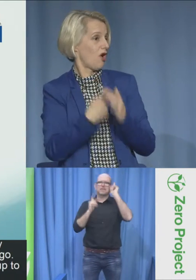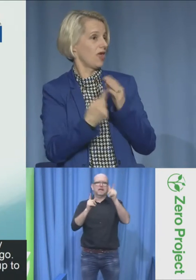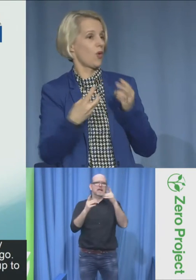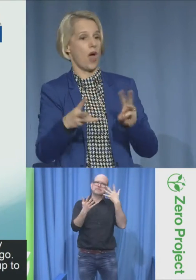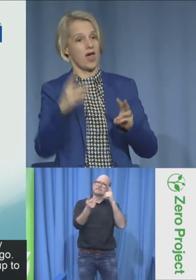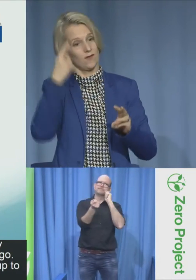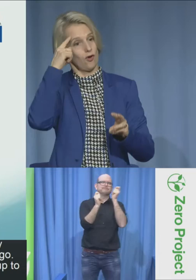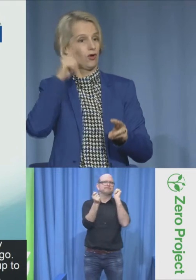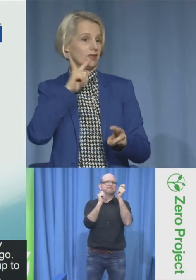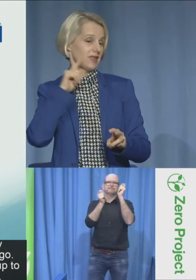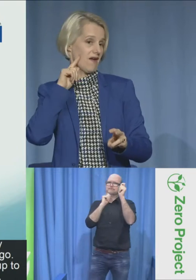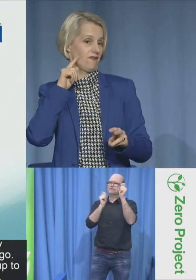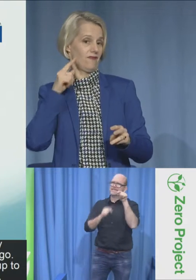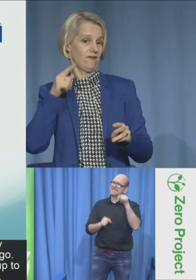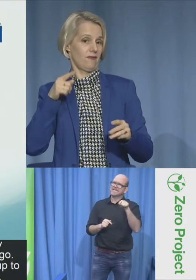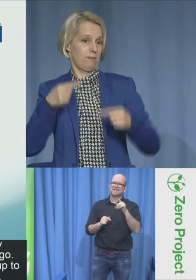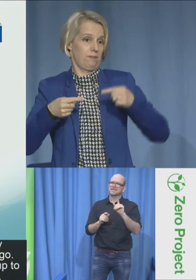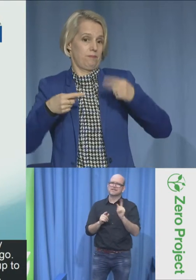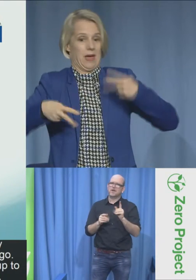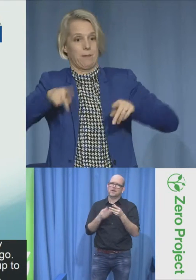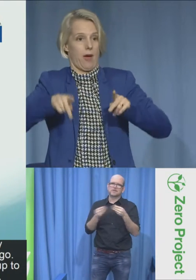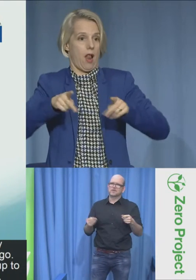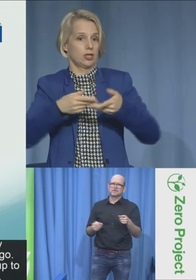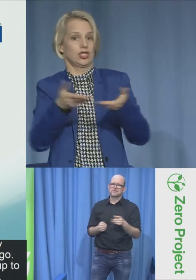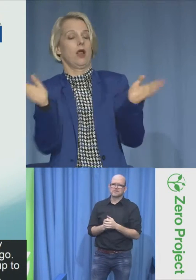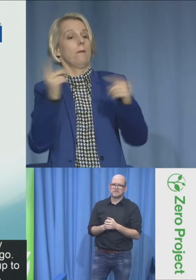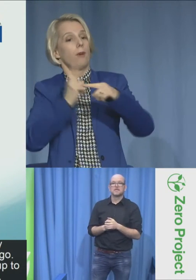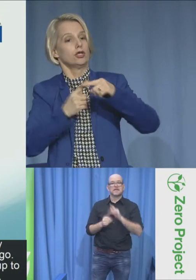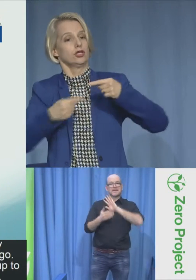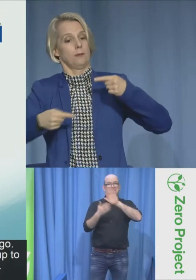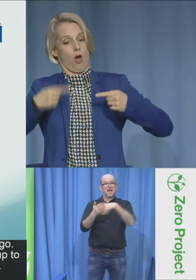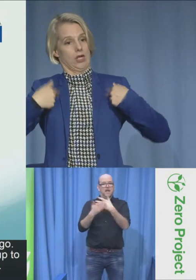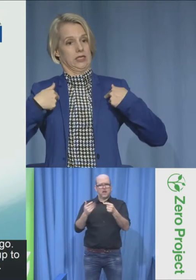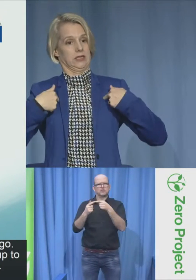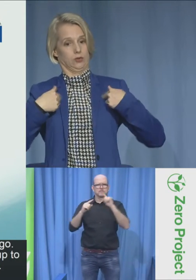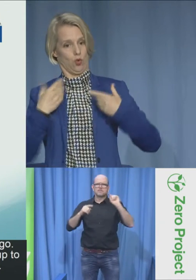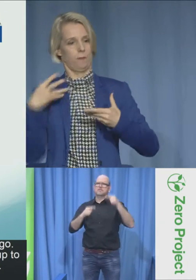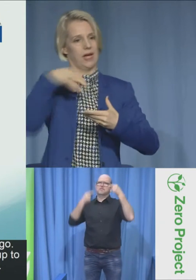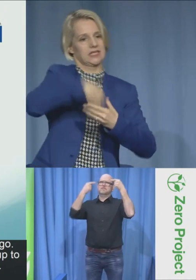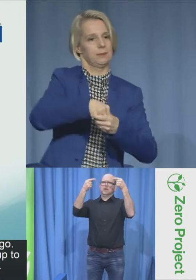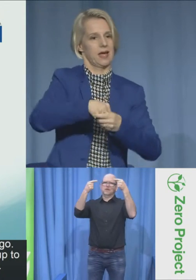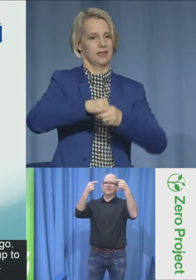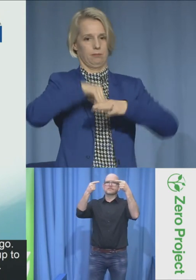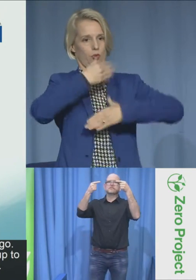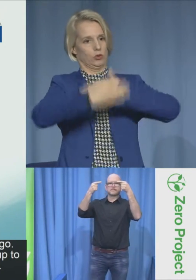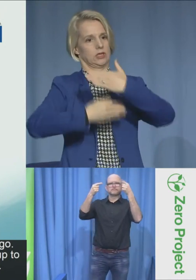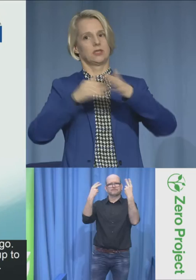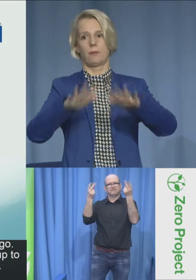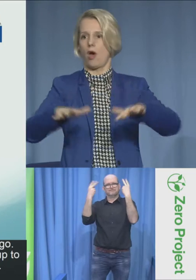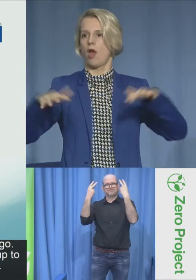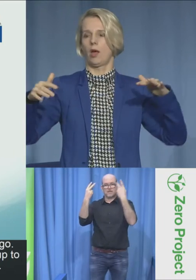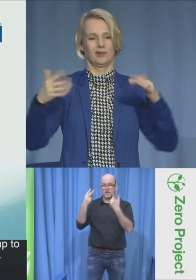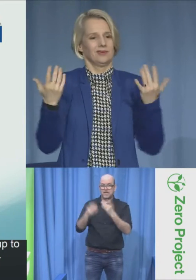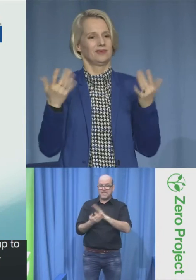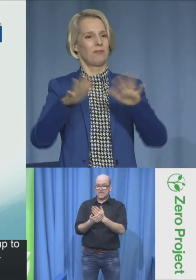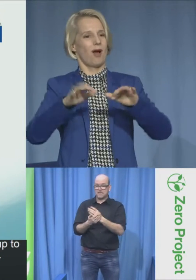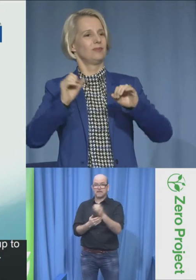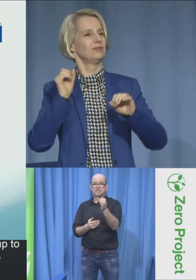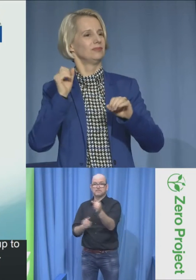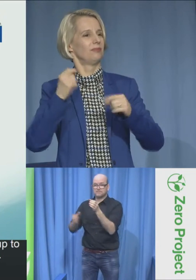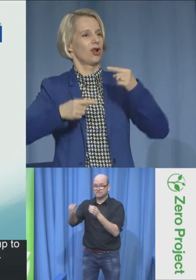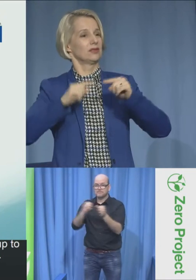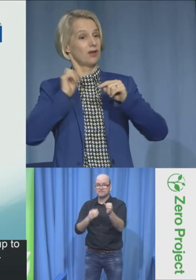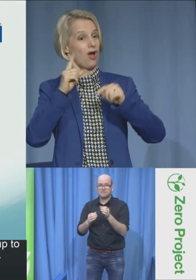Sign language is important. Sign language interpreters are important because it's the only way for deaf